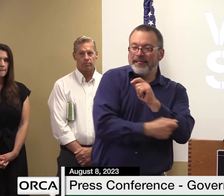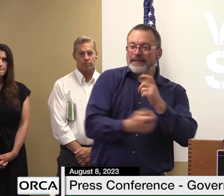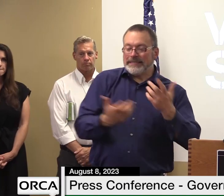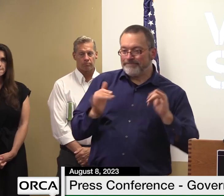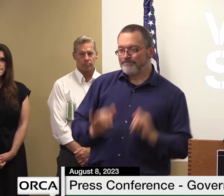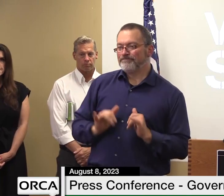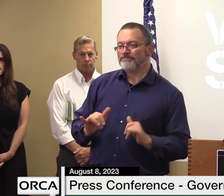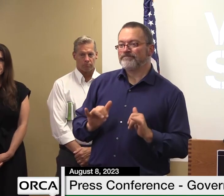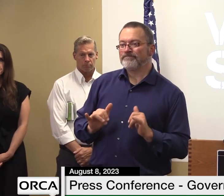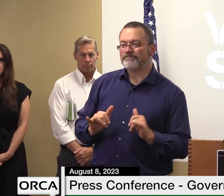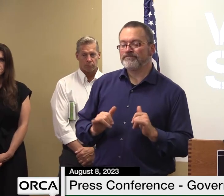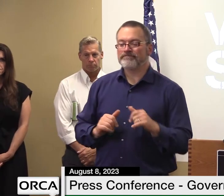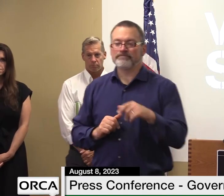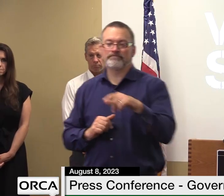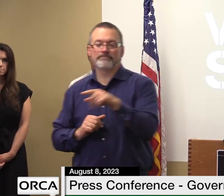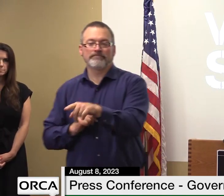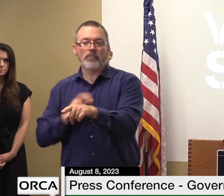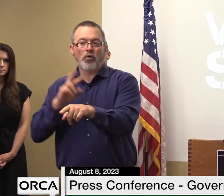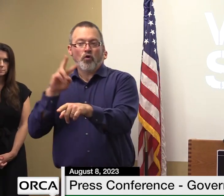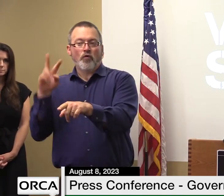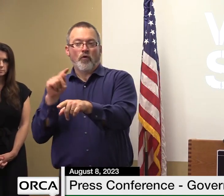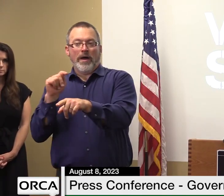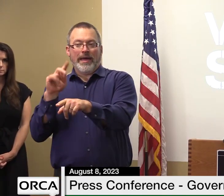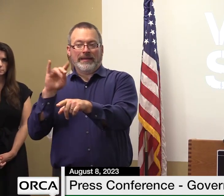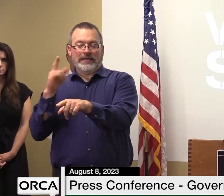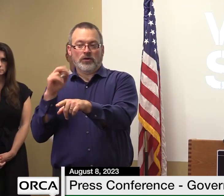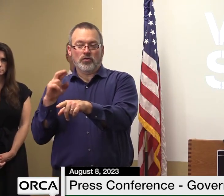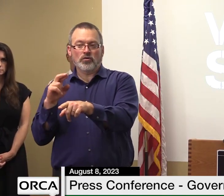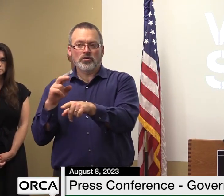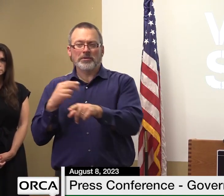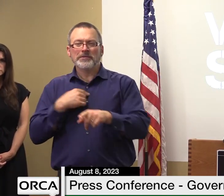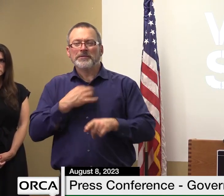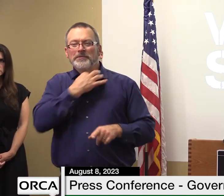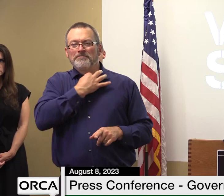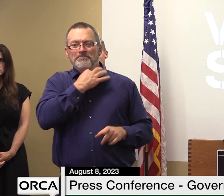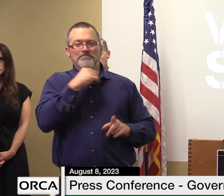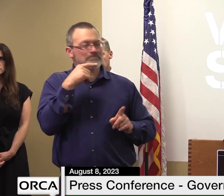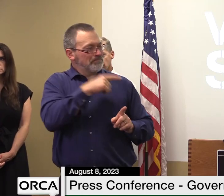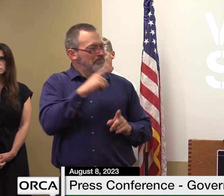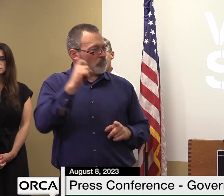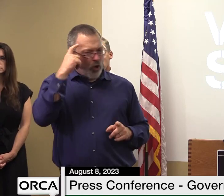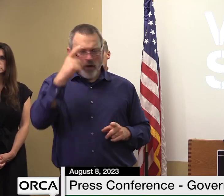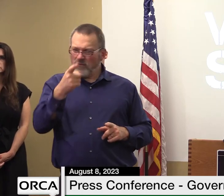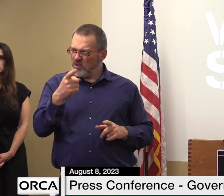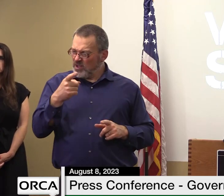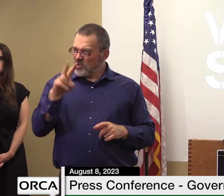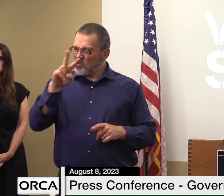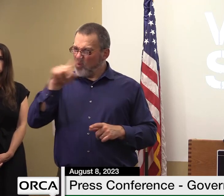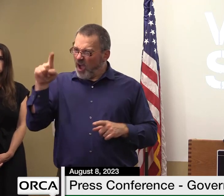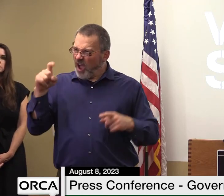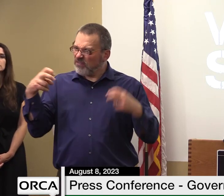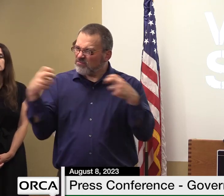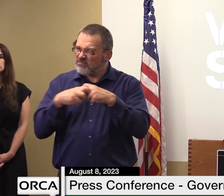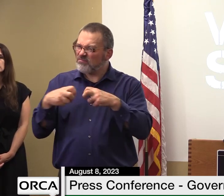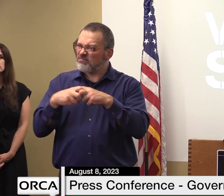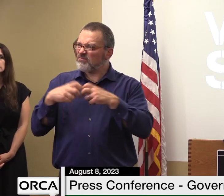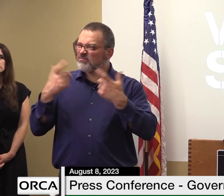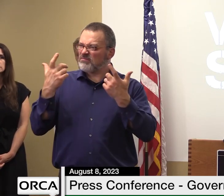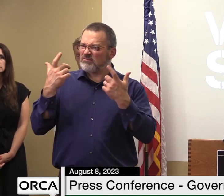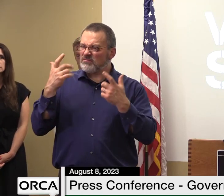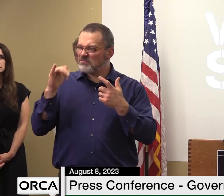governor i want to ask you about um the issues with 211 um the united ways of vermont put out a statement